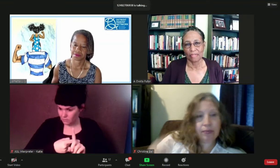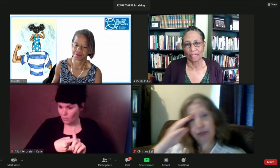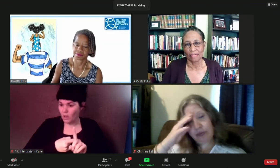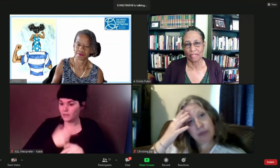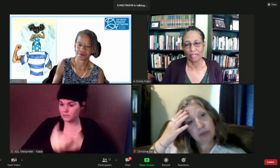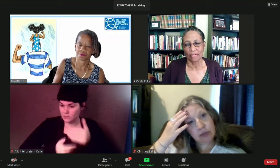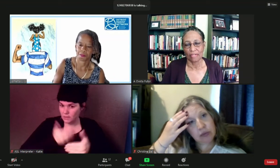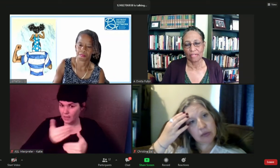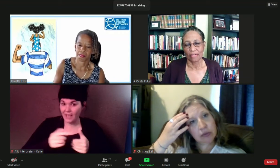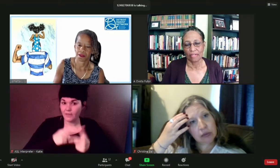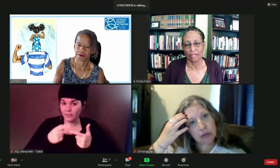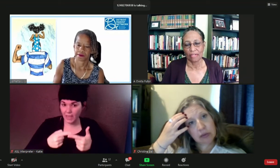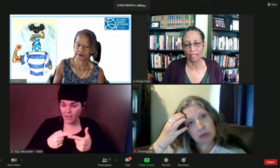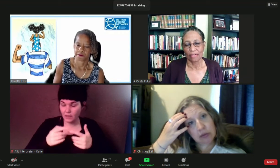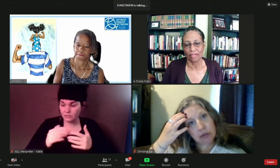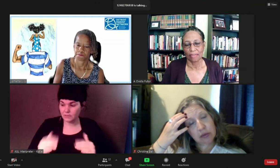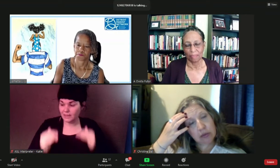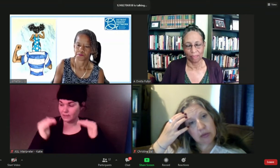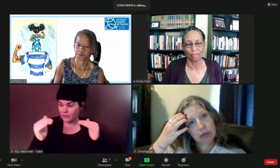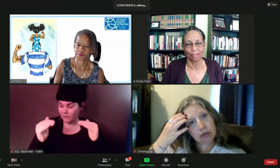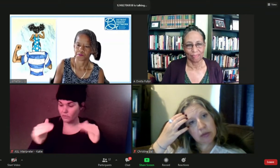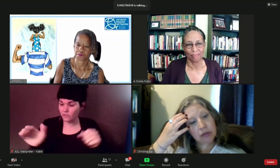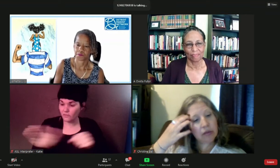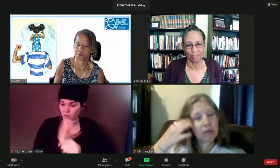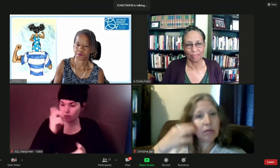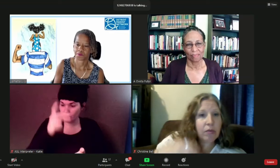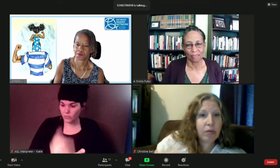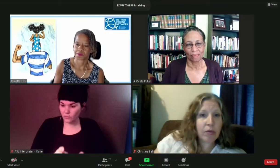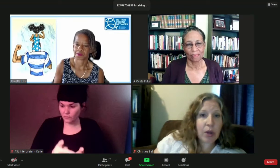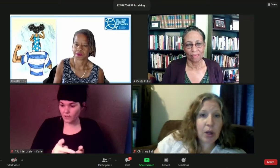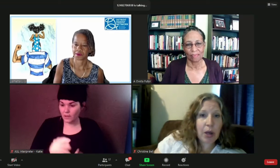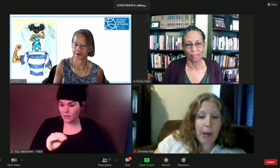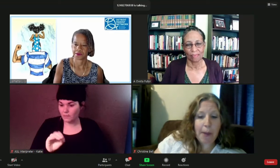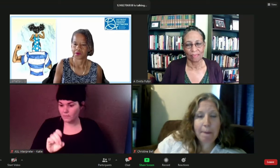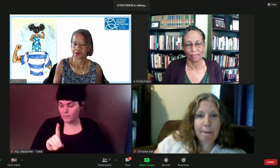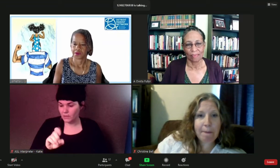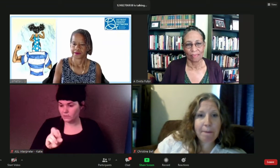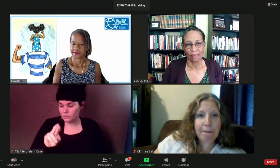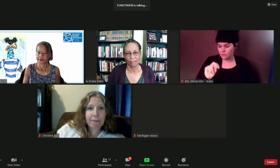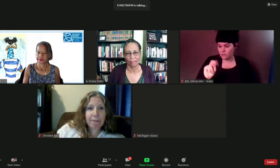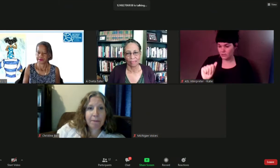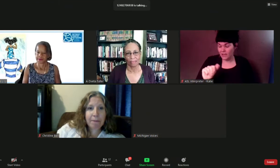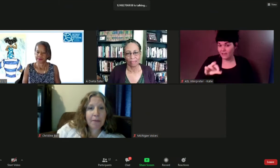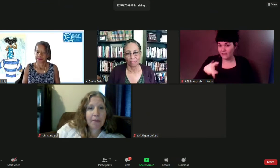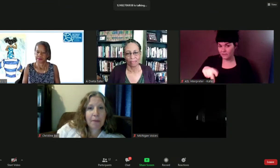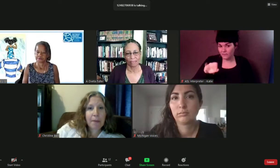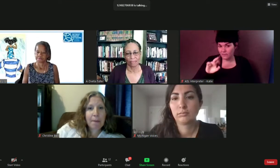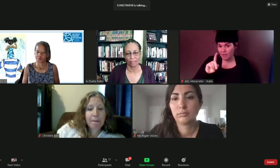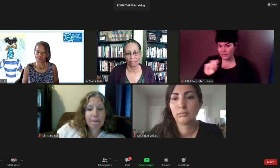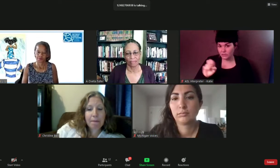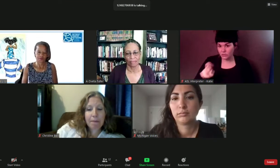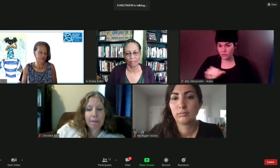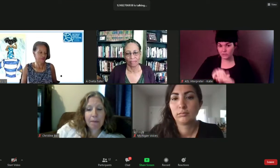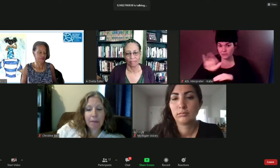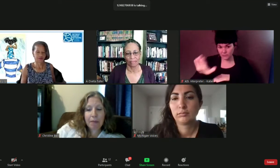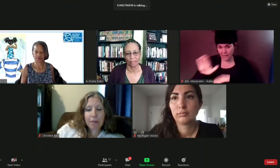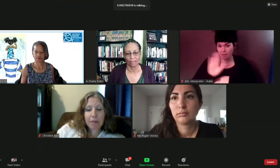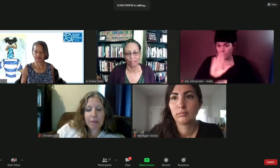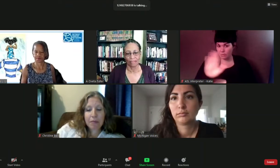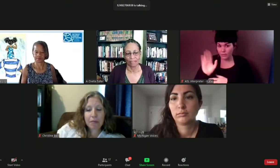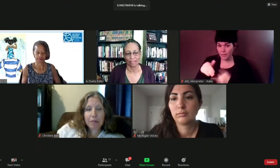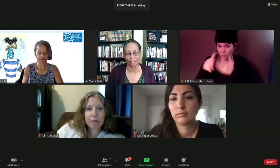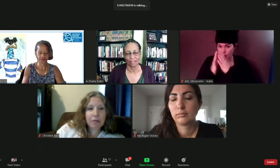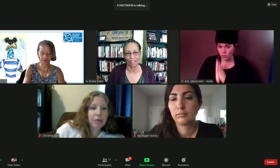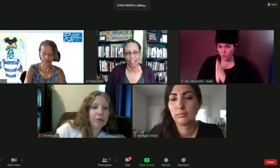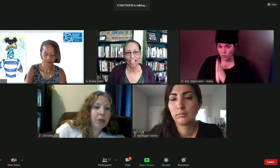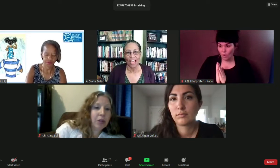majorna and pfizer did submit their data the fda requesting the full approval i expect that to happen any time in the next few